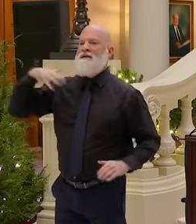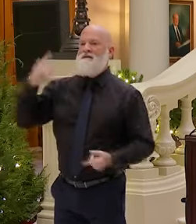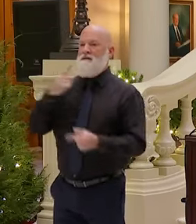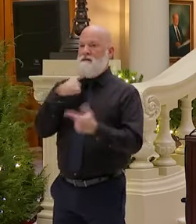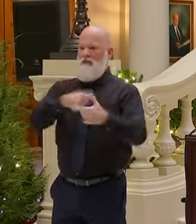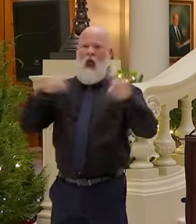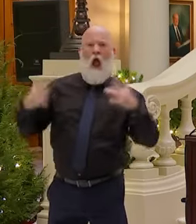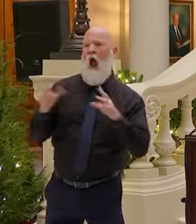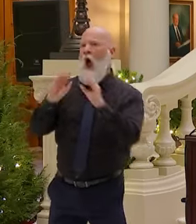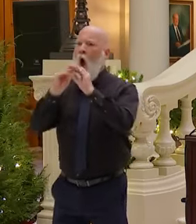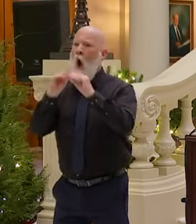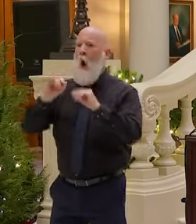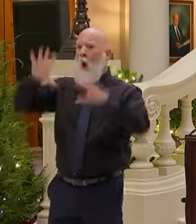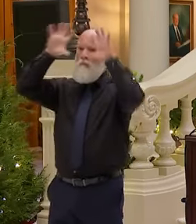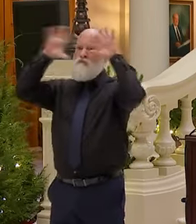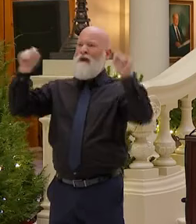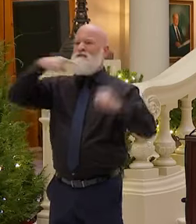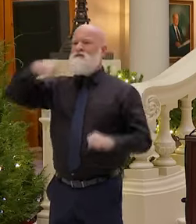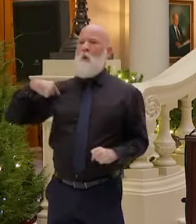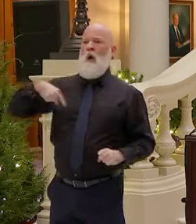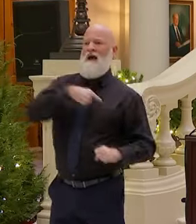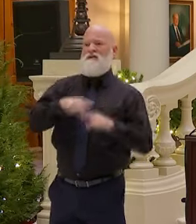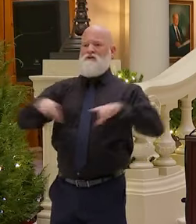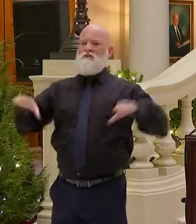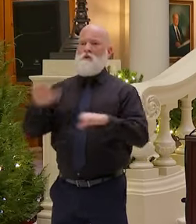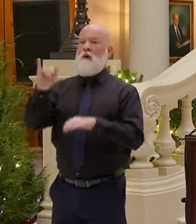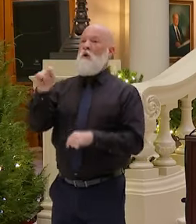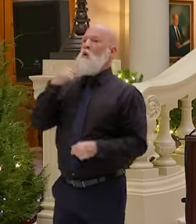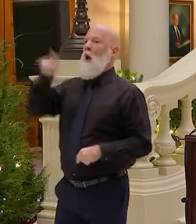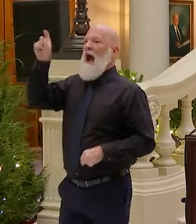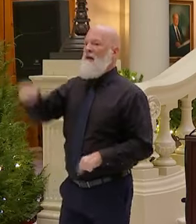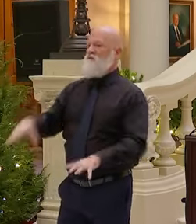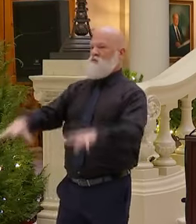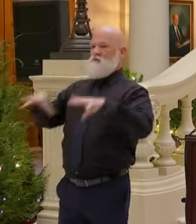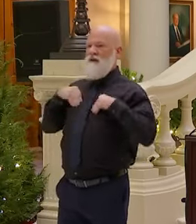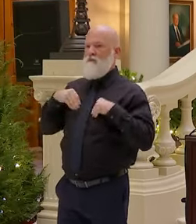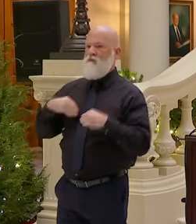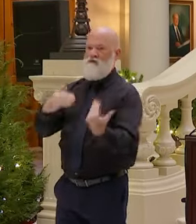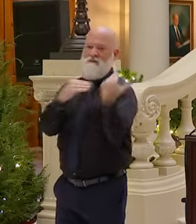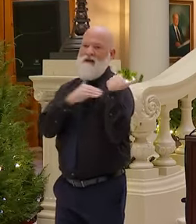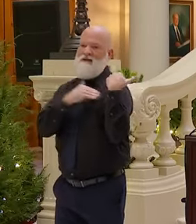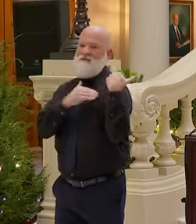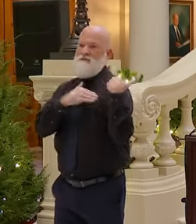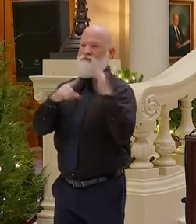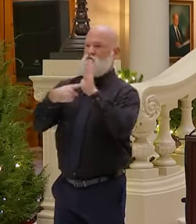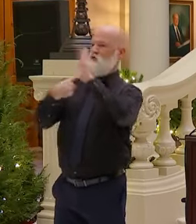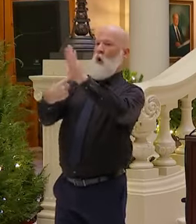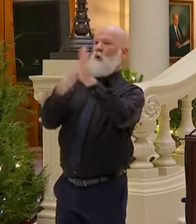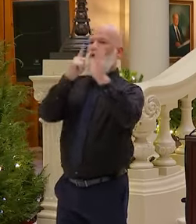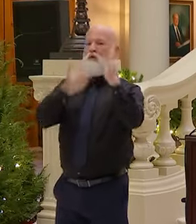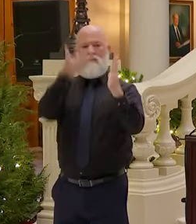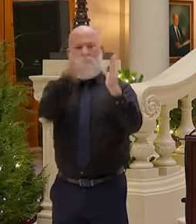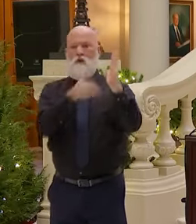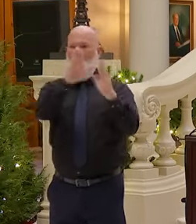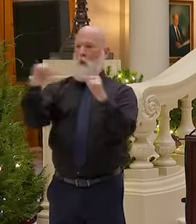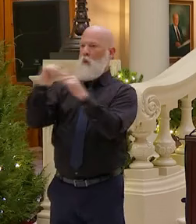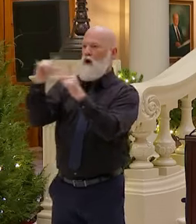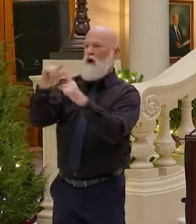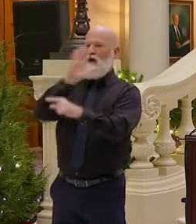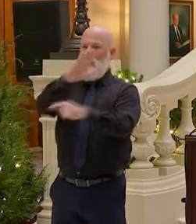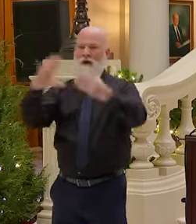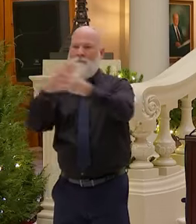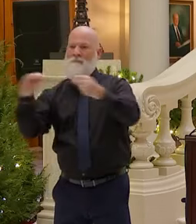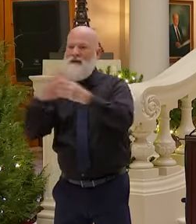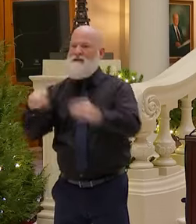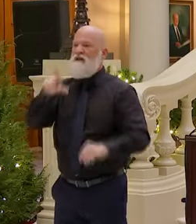you have to be responsible. You have to be responsible in your rhetoric. You have to be responsible in your statements. You have to be responsible in your